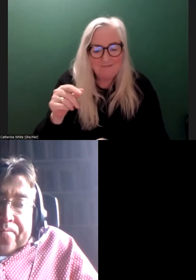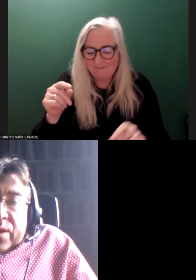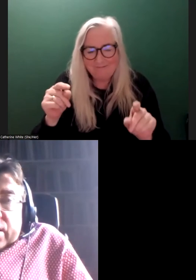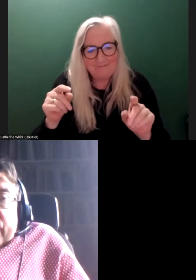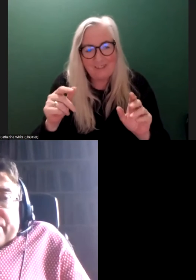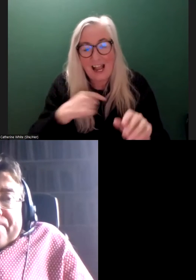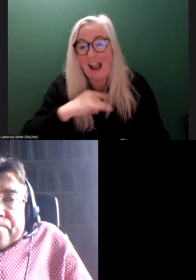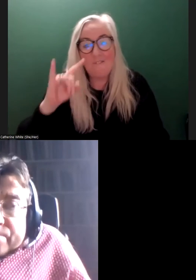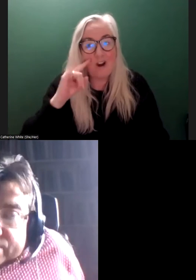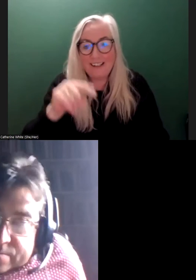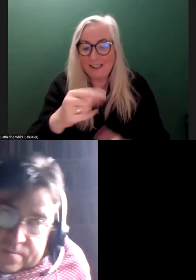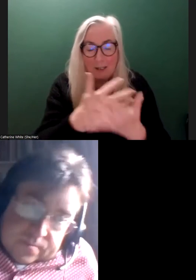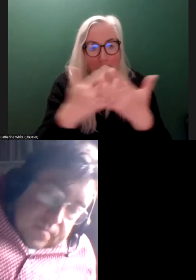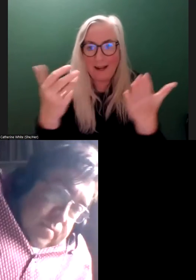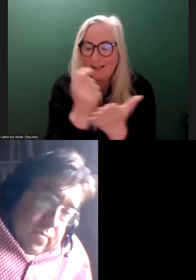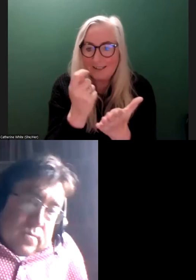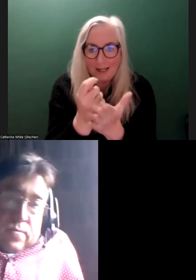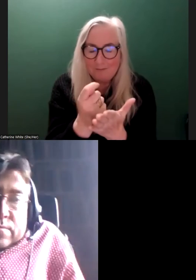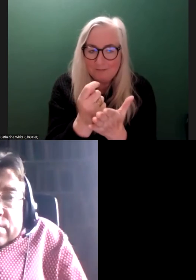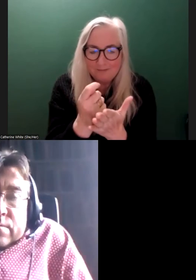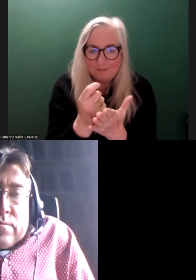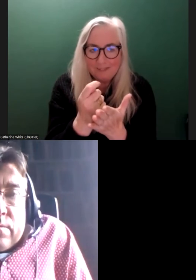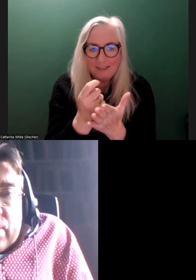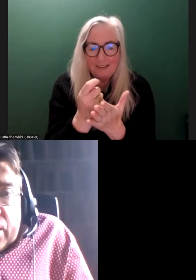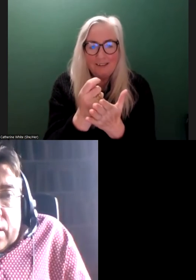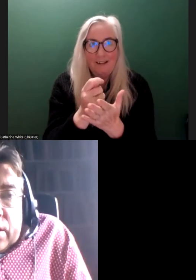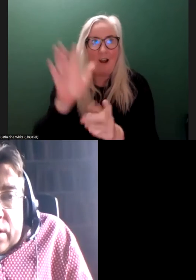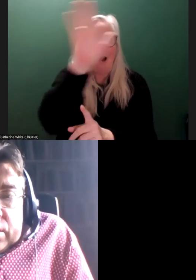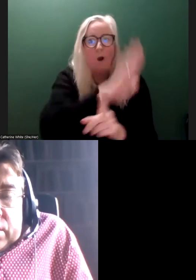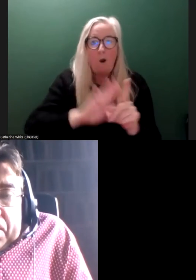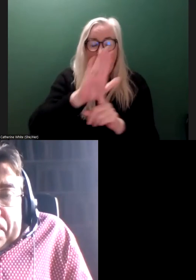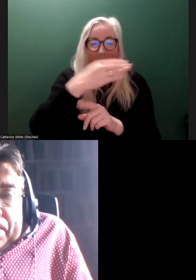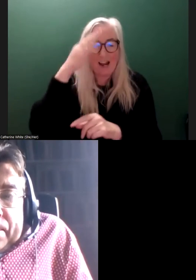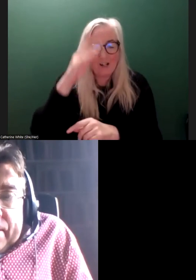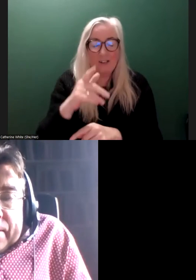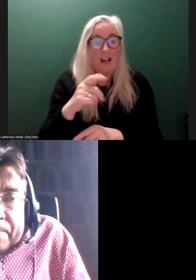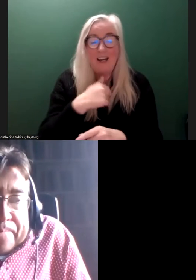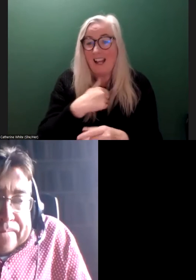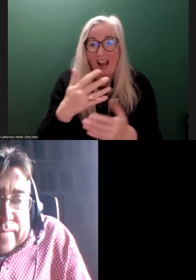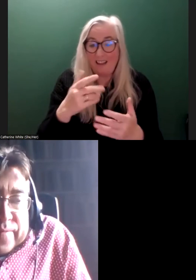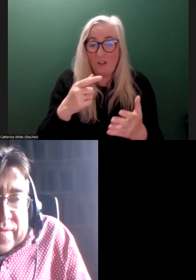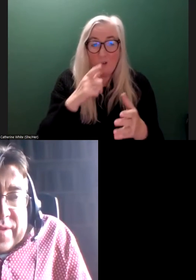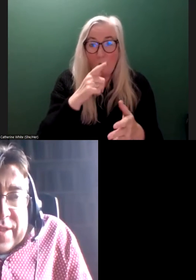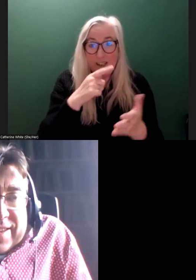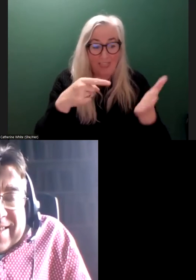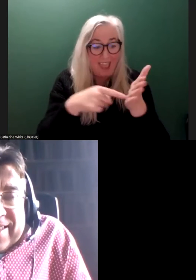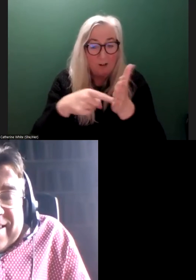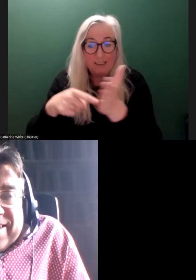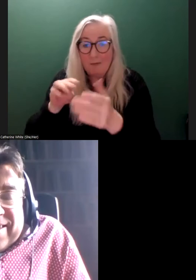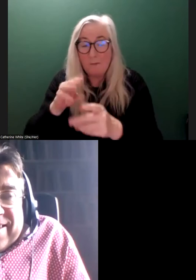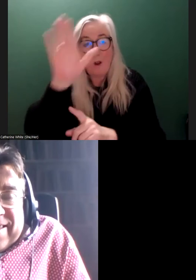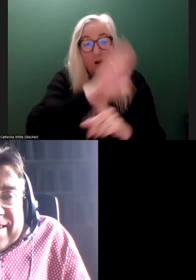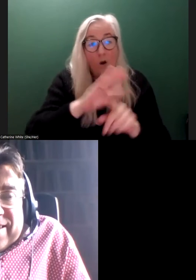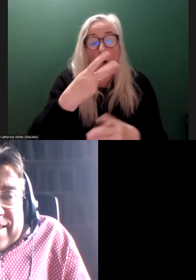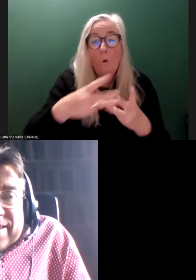I've heard this numerous times from people around the country. I've talked to thousands of people around the country. When you go